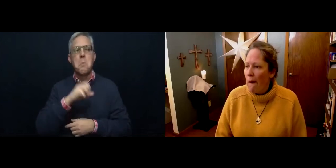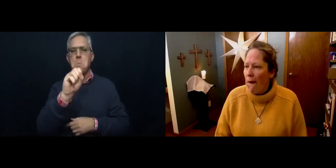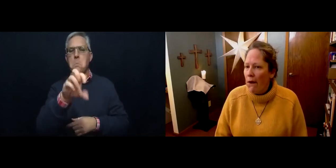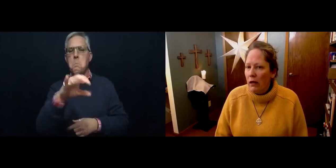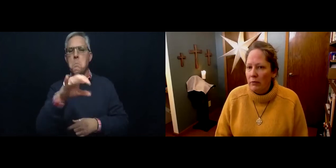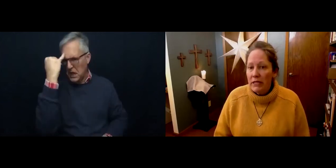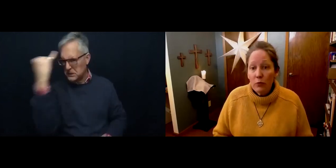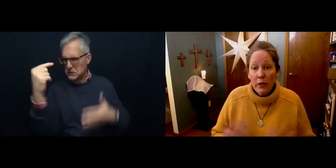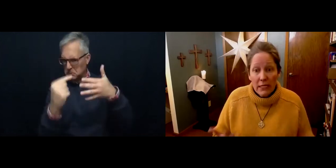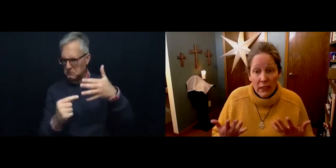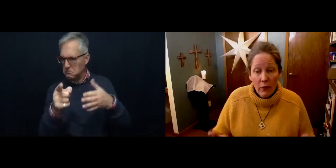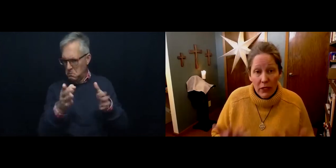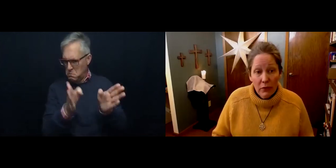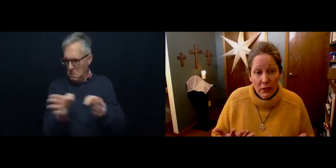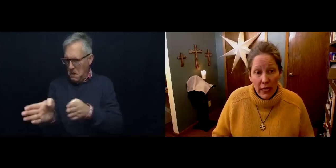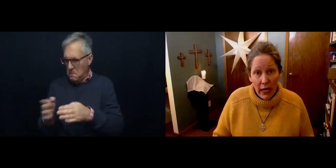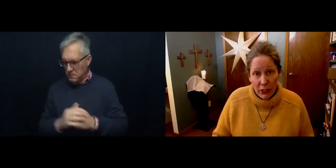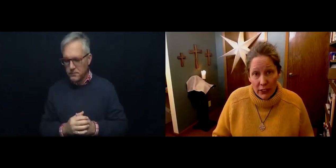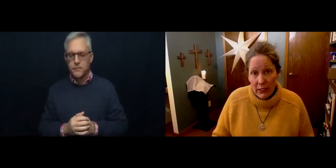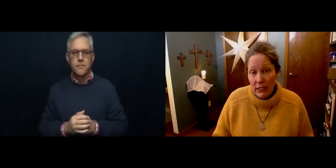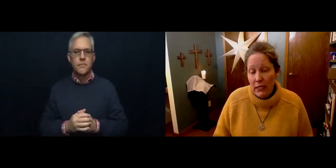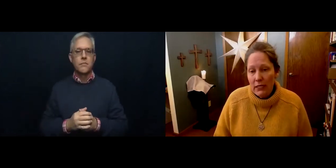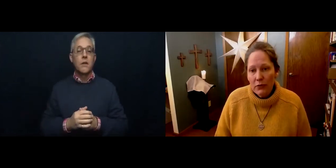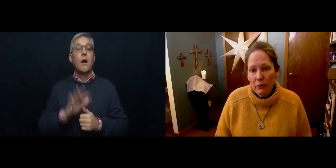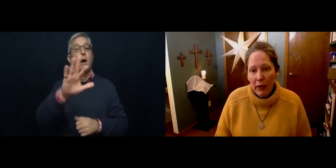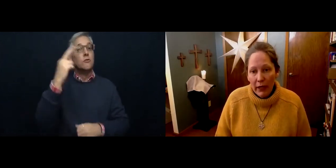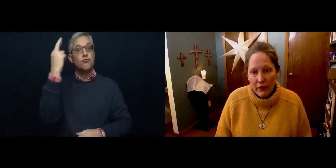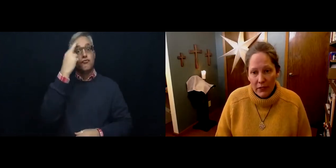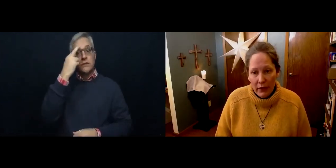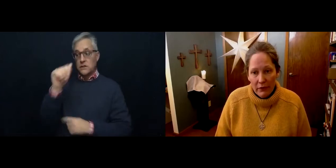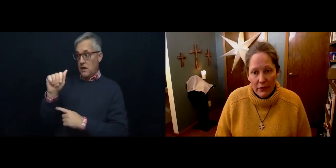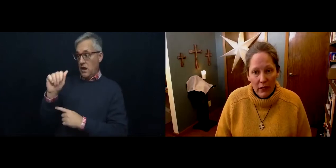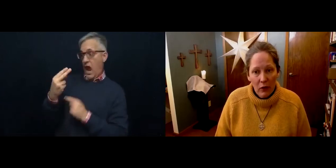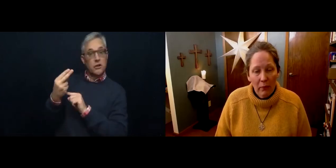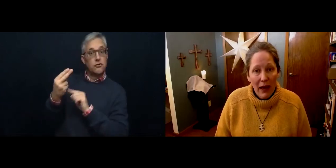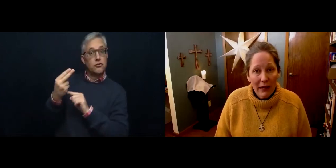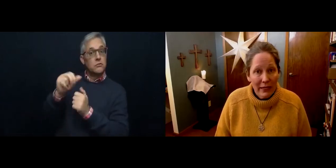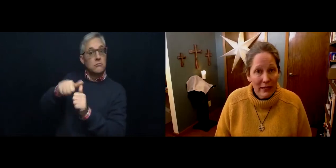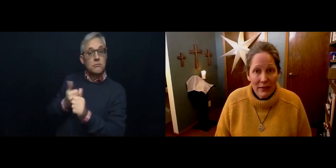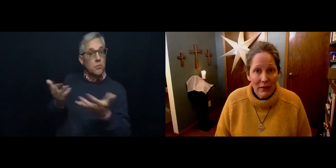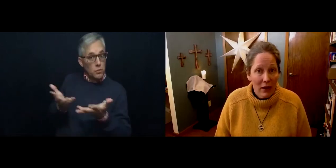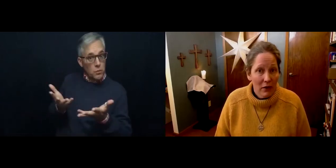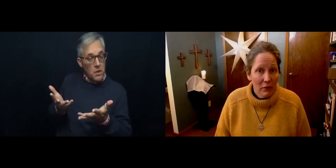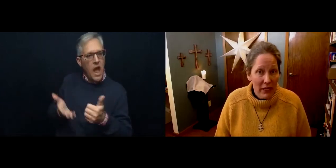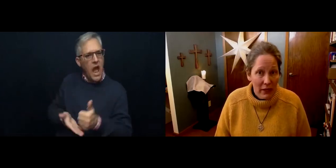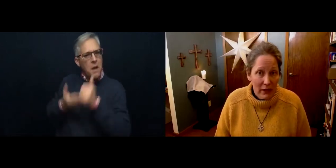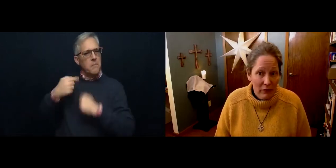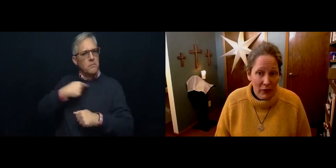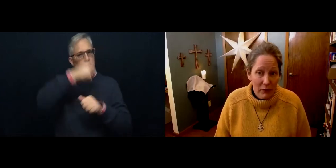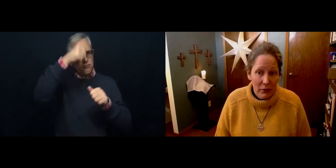Because the reason that we use Ash's is to remind ourselves that our bodies are weak and vulnerable